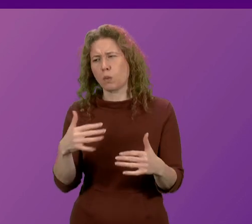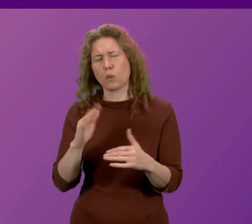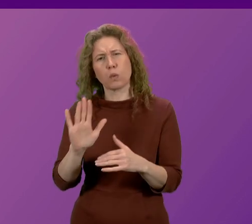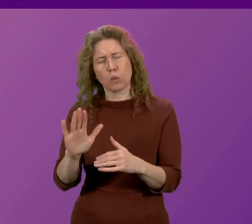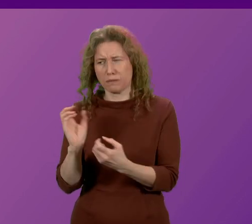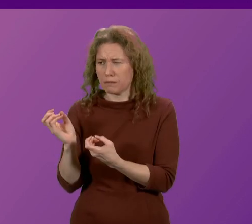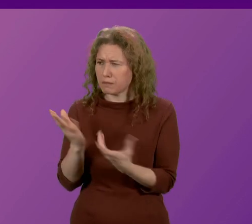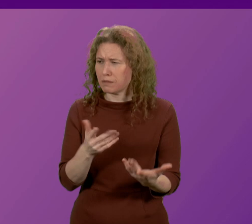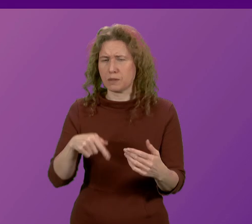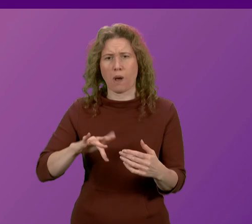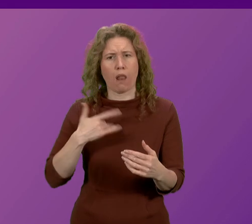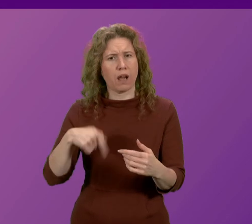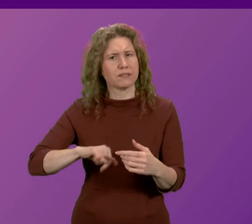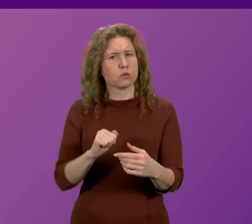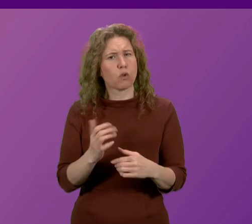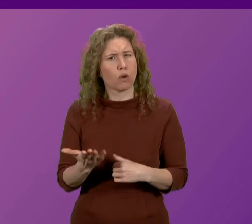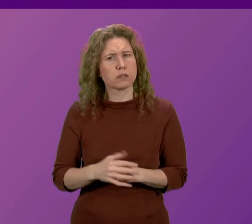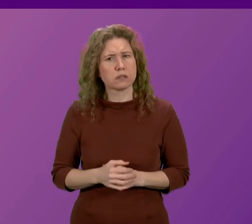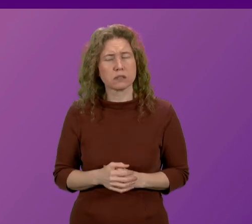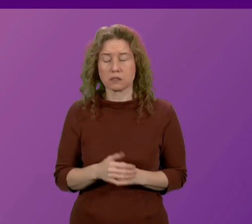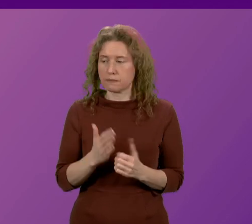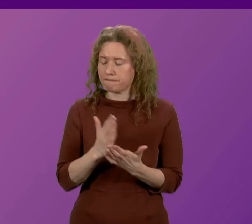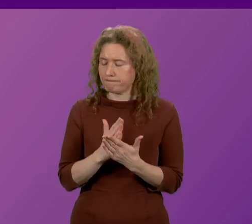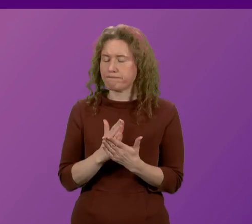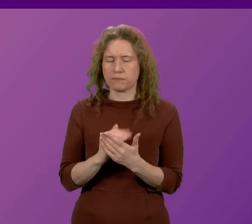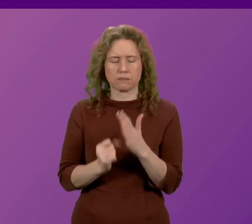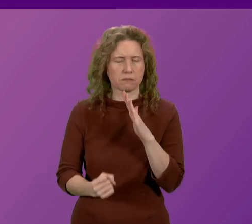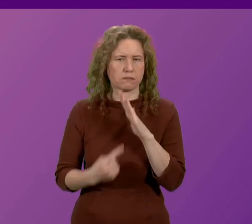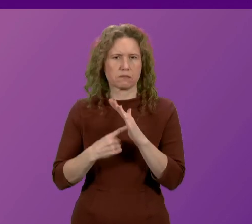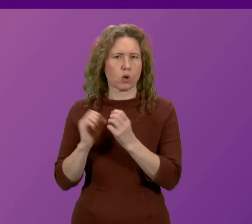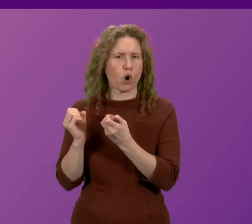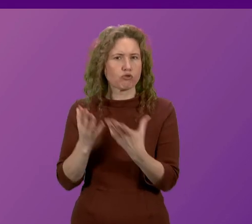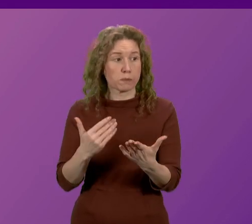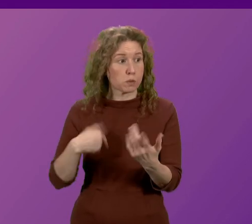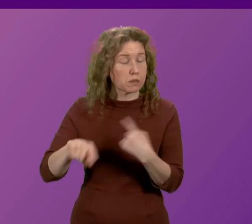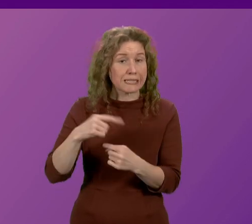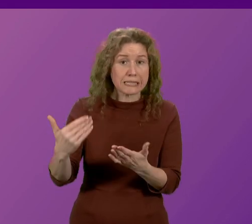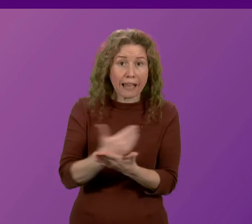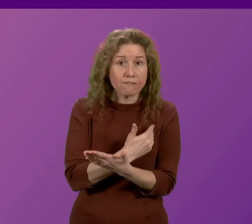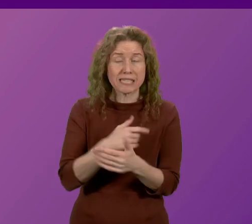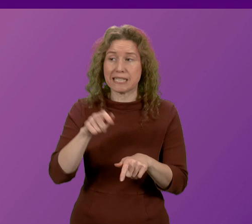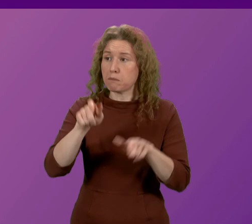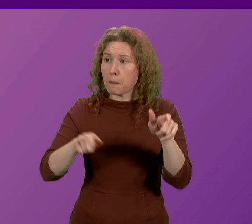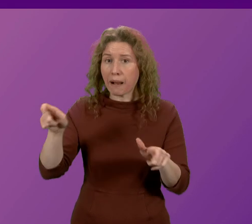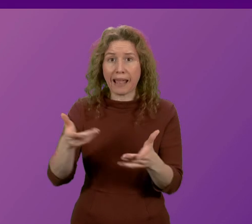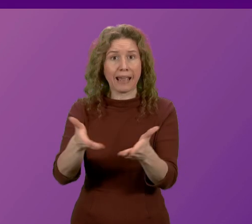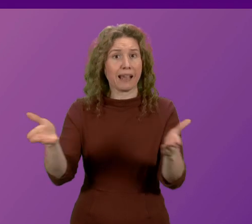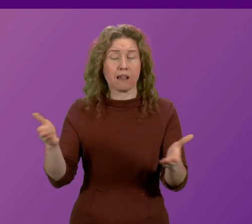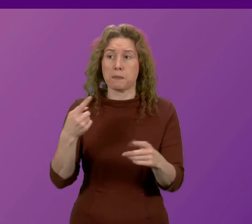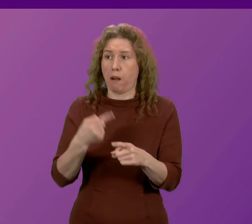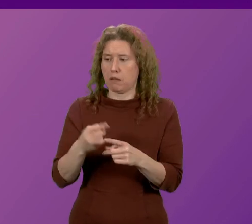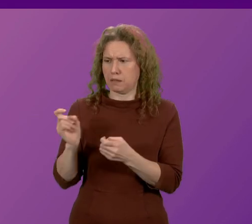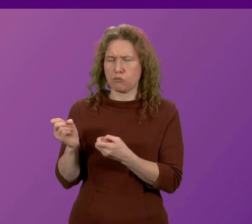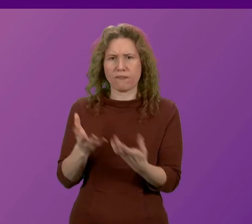our lives in Scotland. They are essential contributors to the safety of members of the public and they